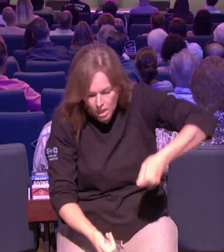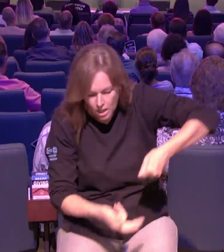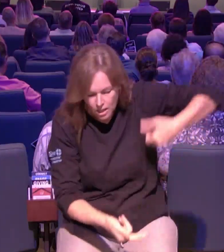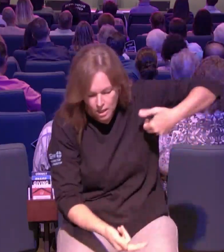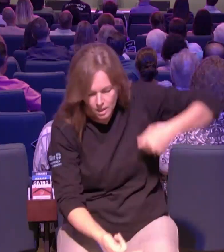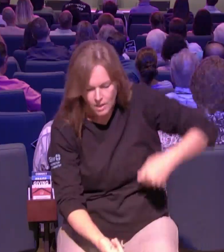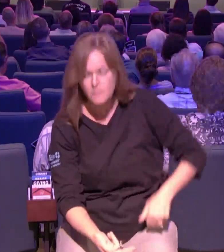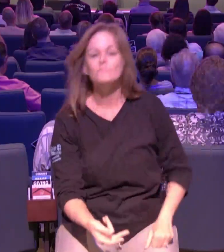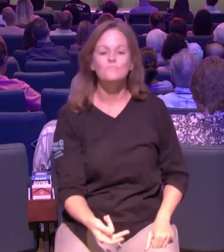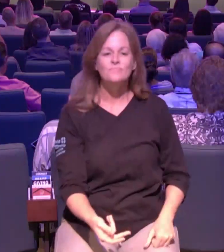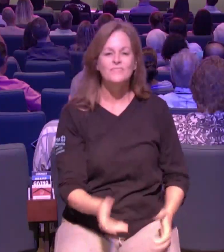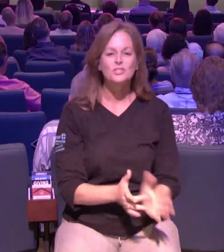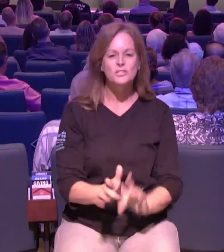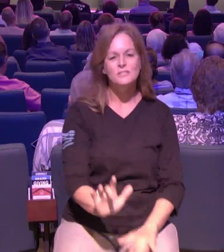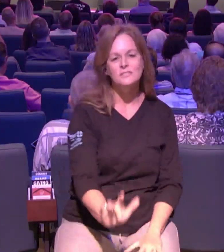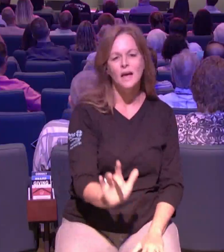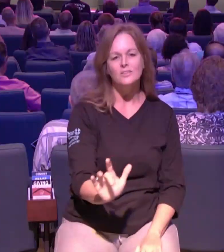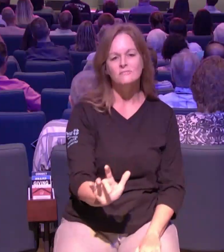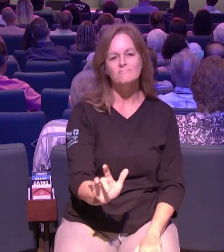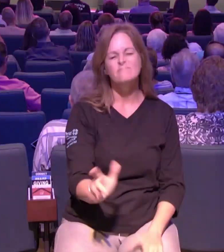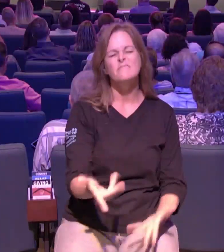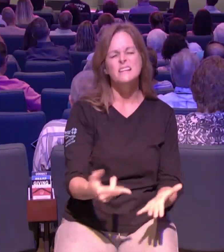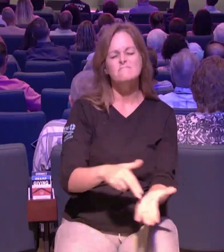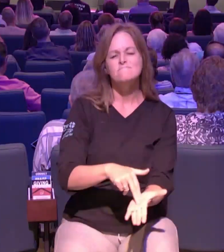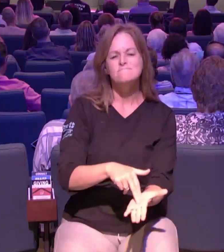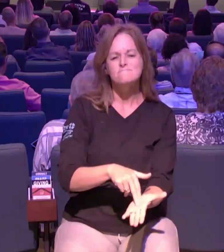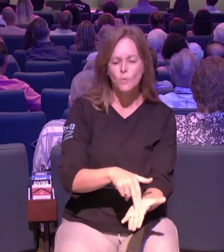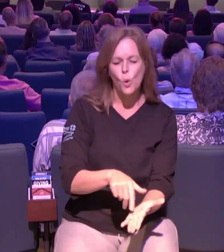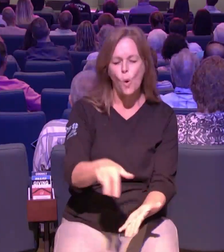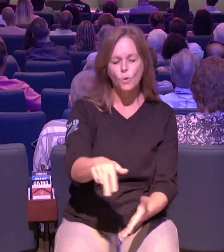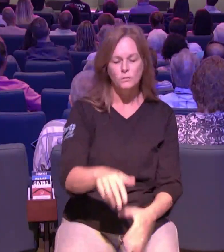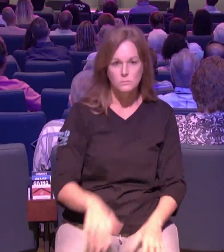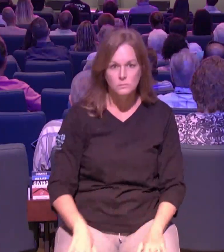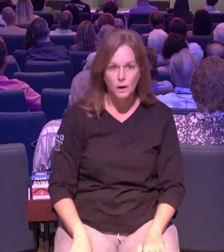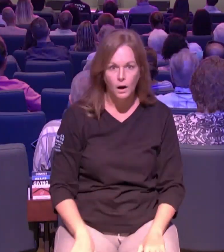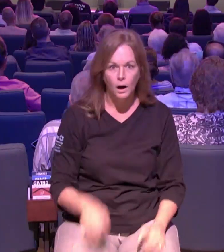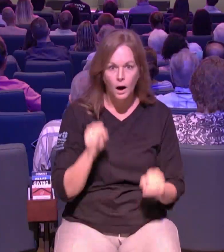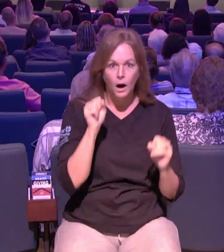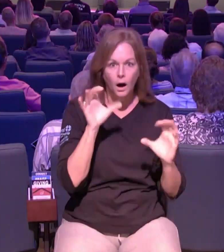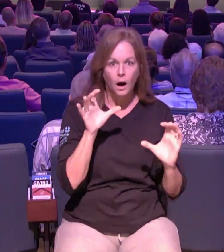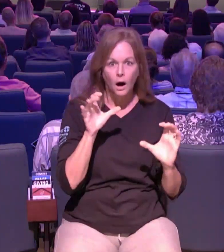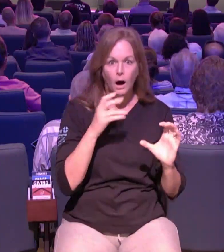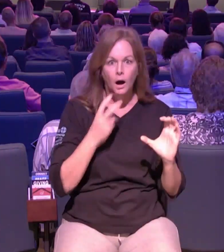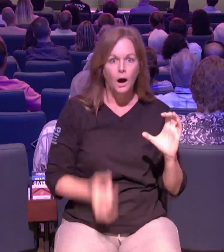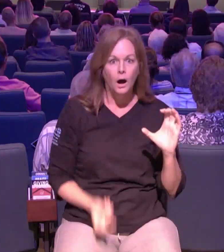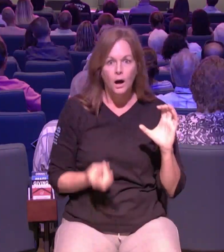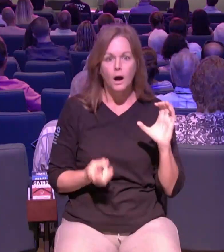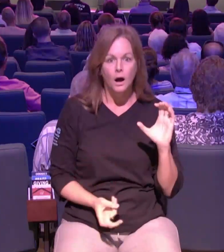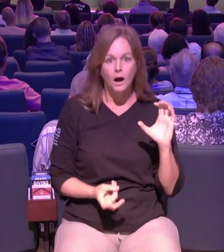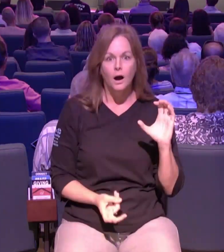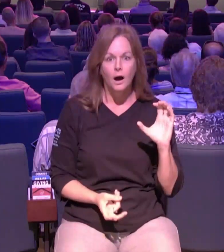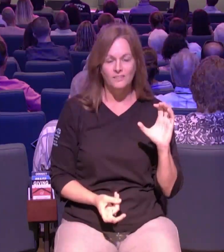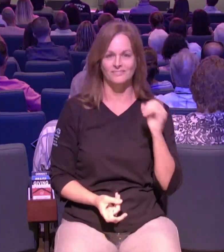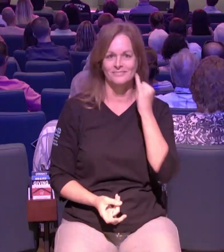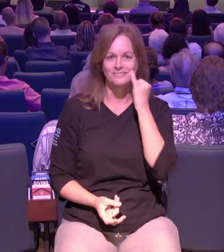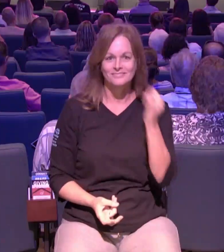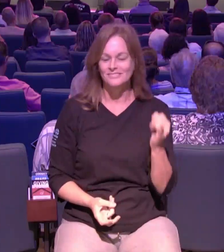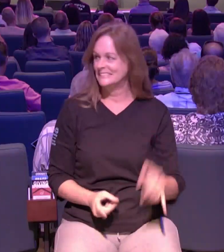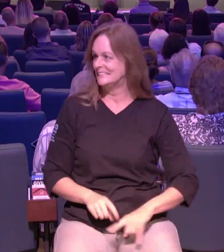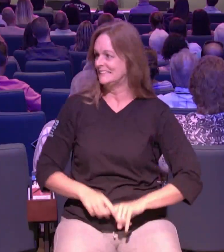he's like see ya we've never seen anything like this before listen through our miracle series we've been saying that if we're going